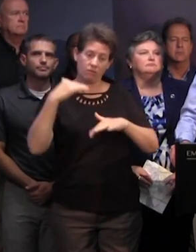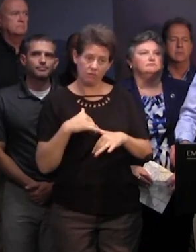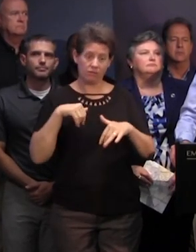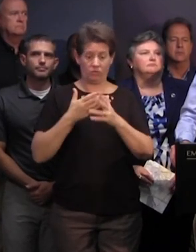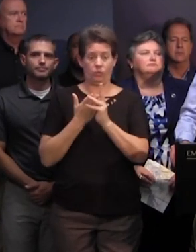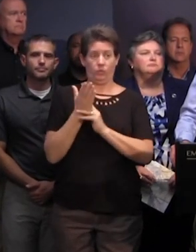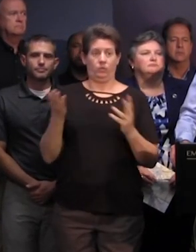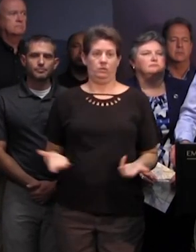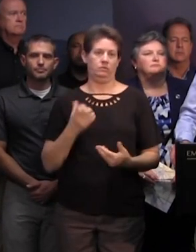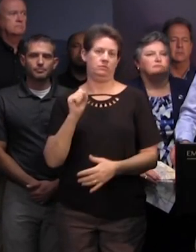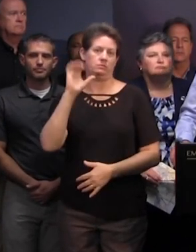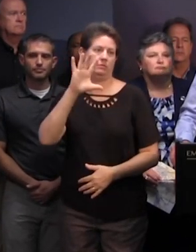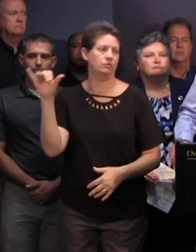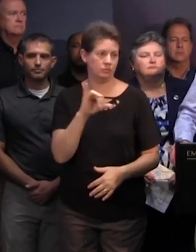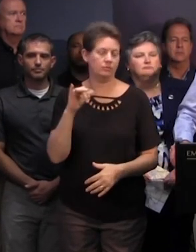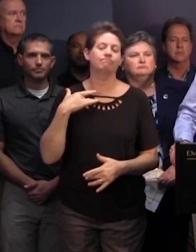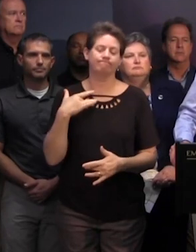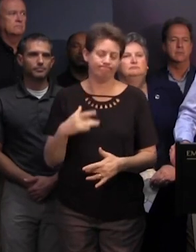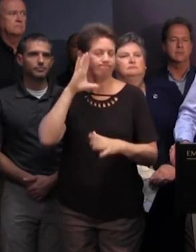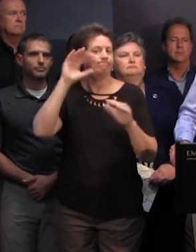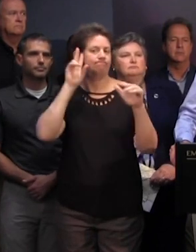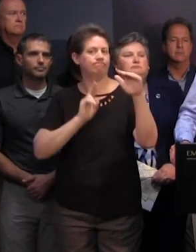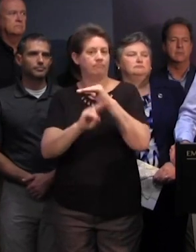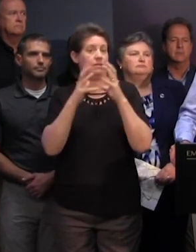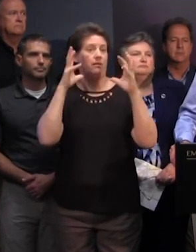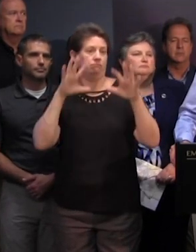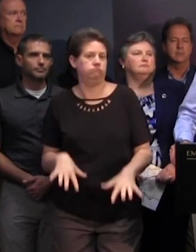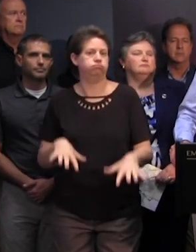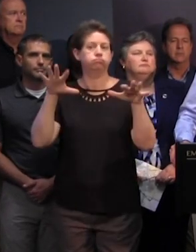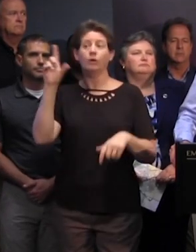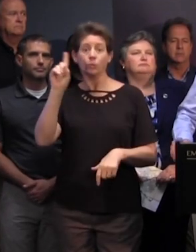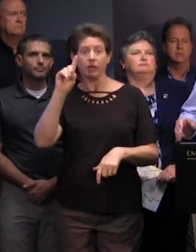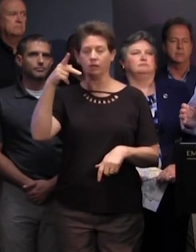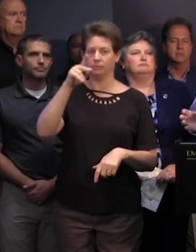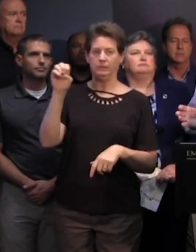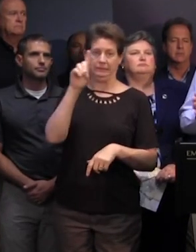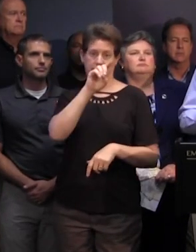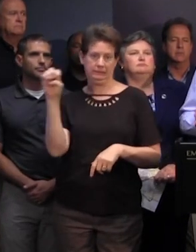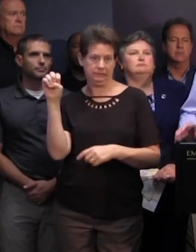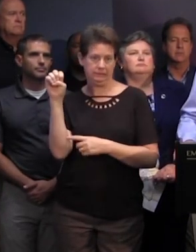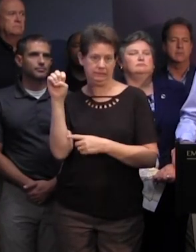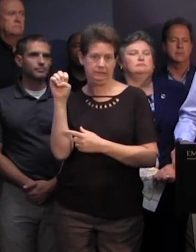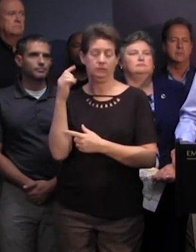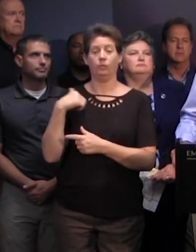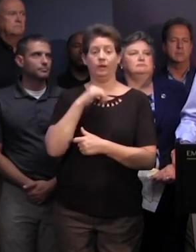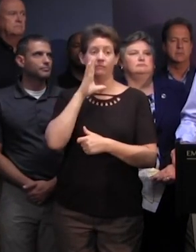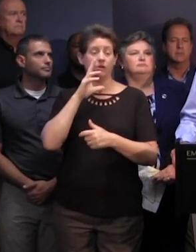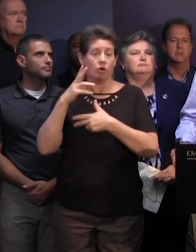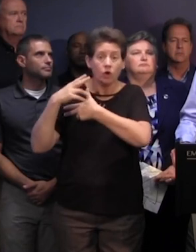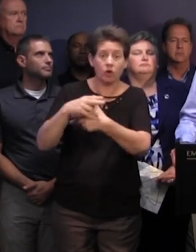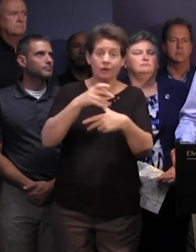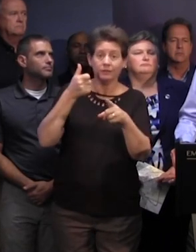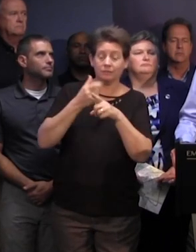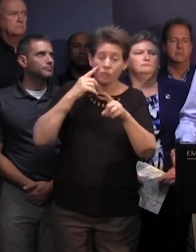carolina so we're liable to have a whole lot of flooding particularly in the pd area so we got the hurricane and the surge which may be as